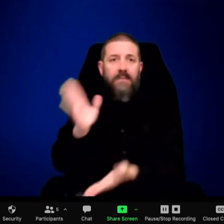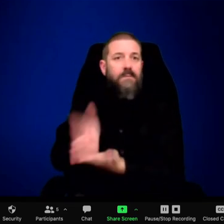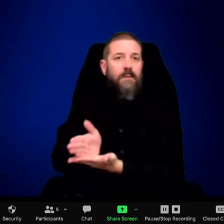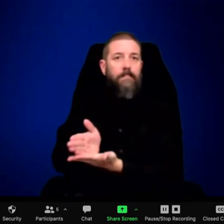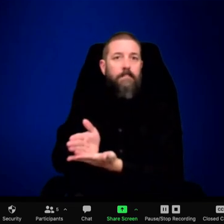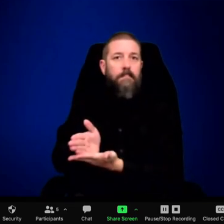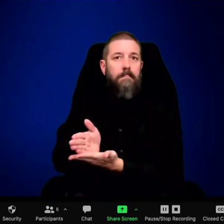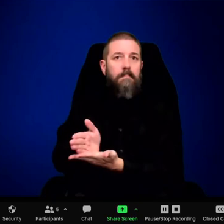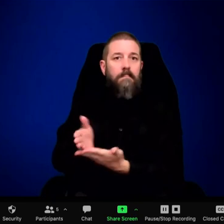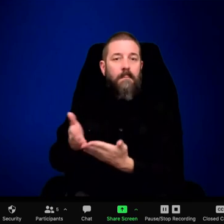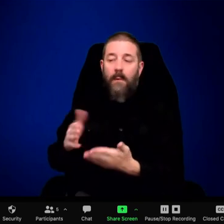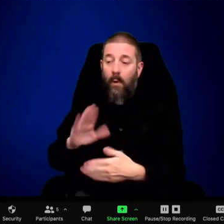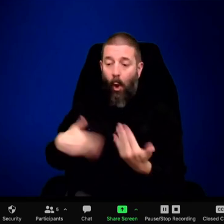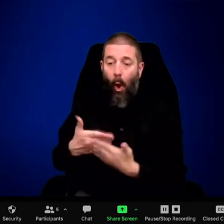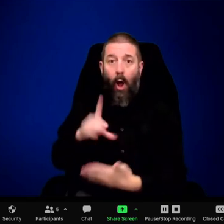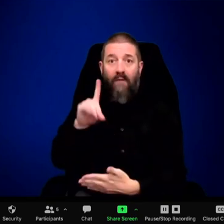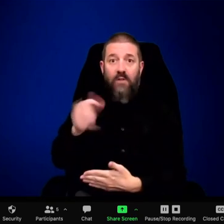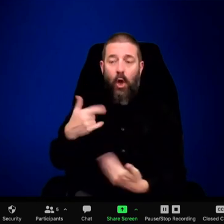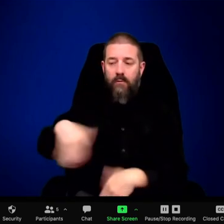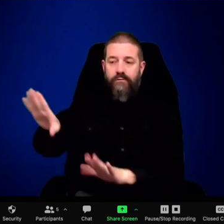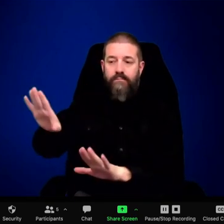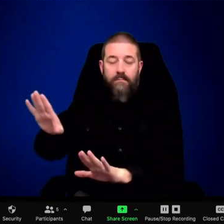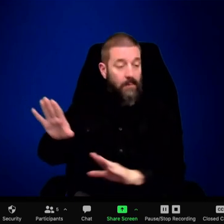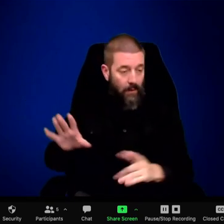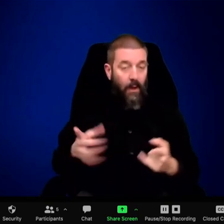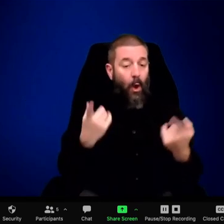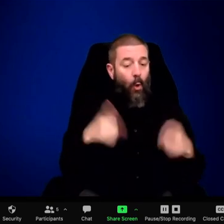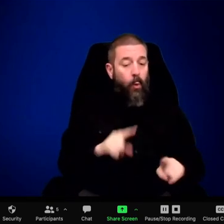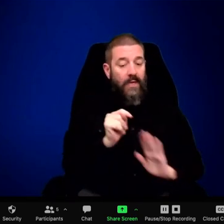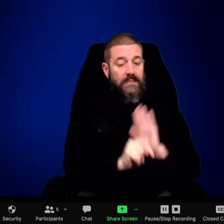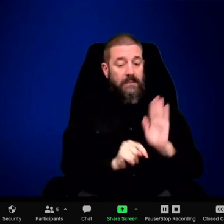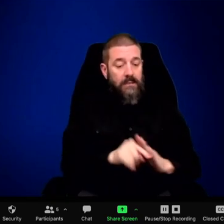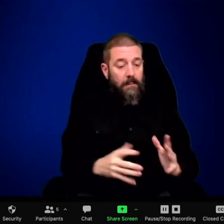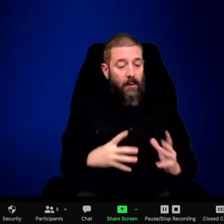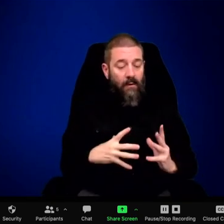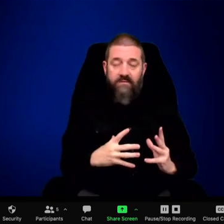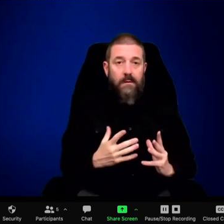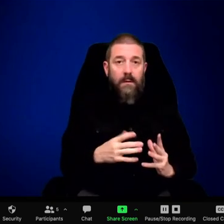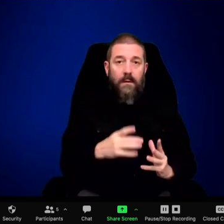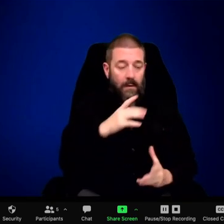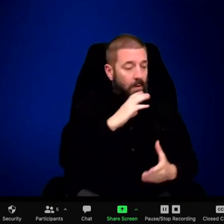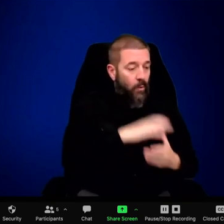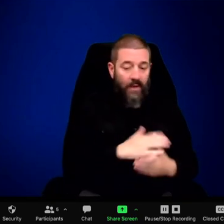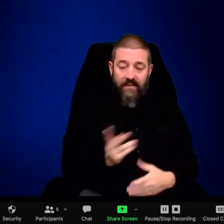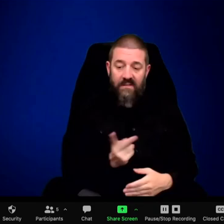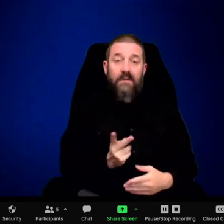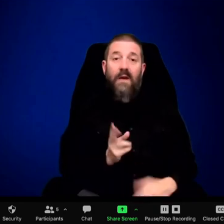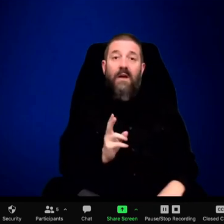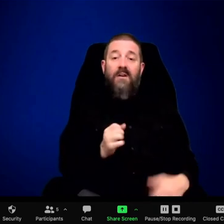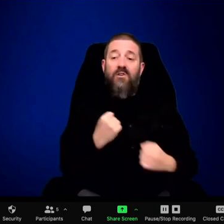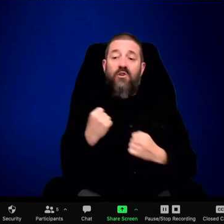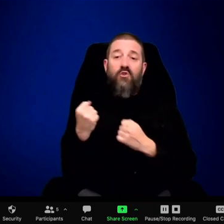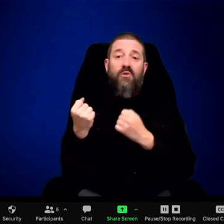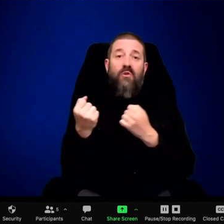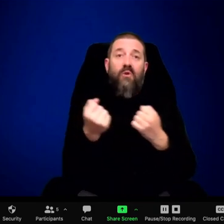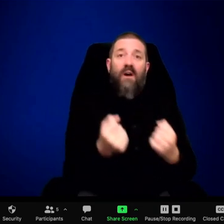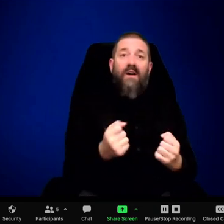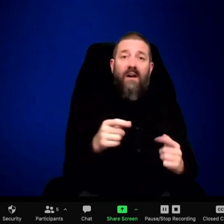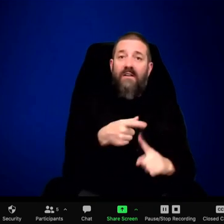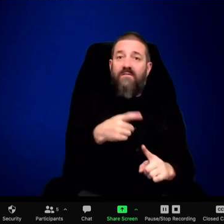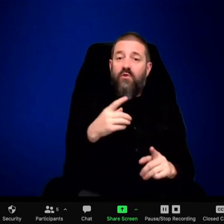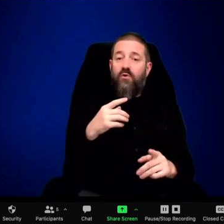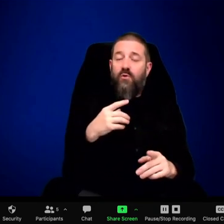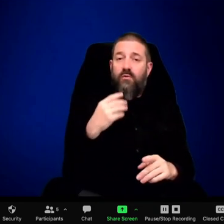became pretty much our best wolf spotter. And he still is. He would just arrive in a lot and just